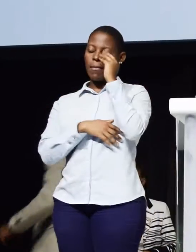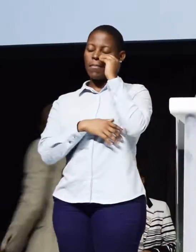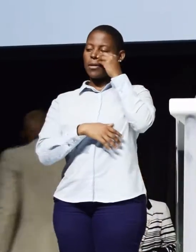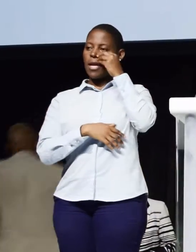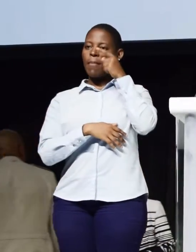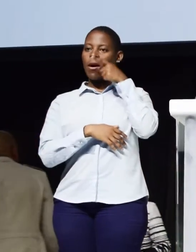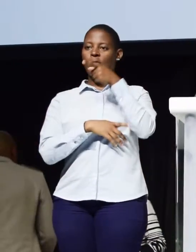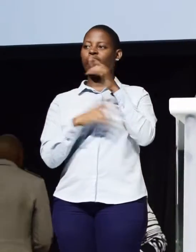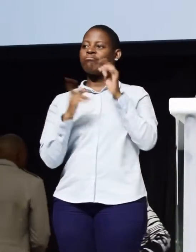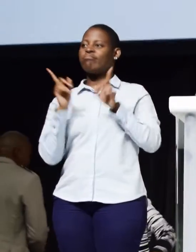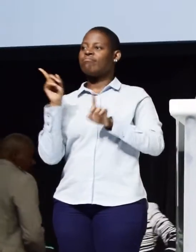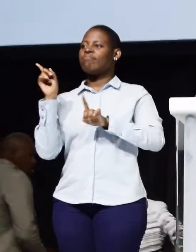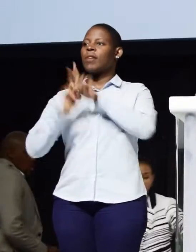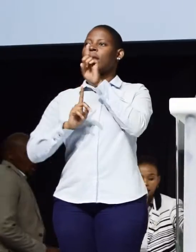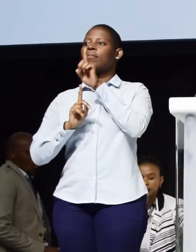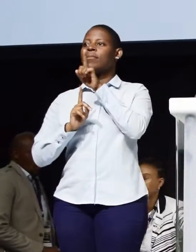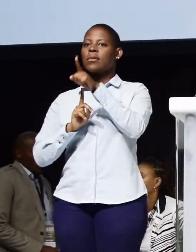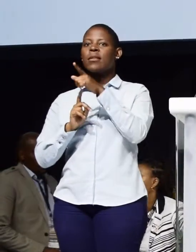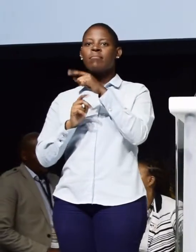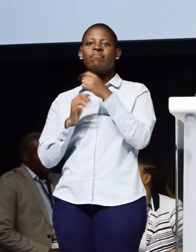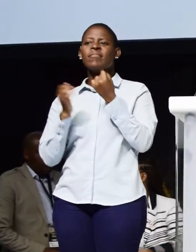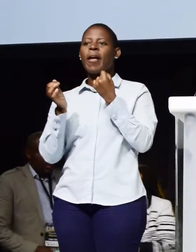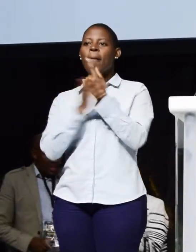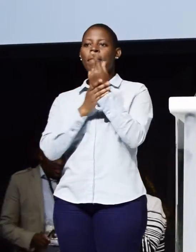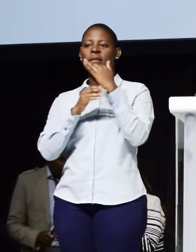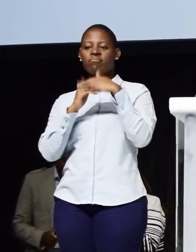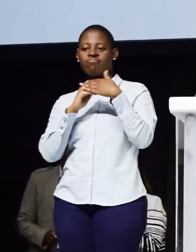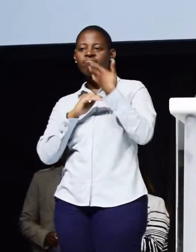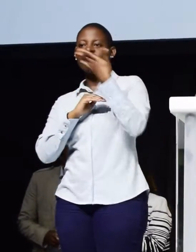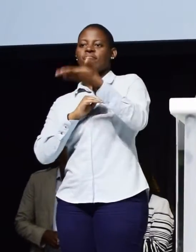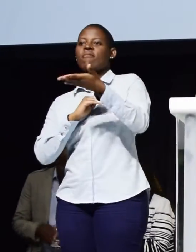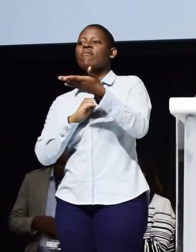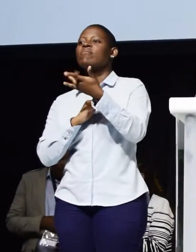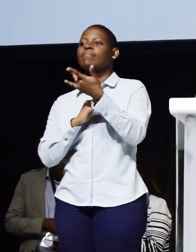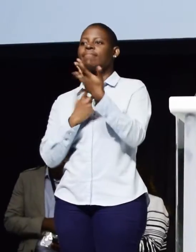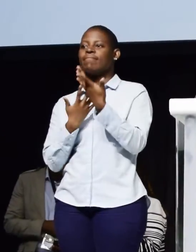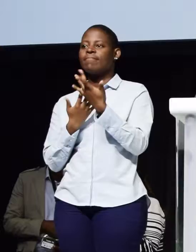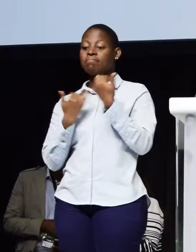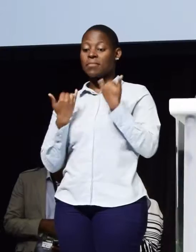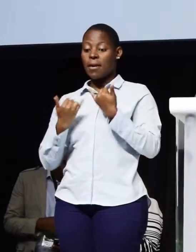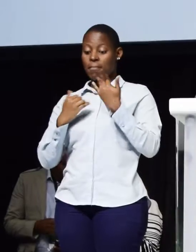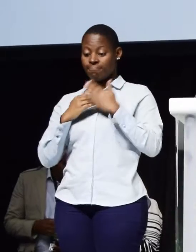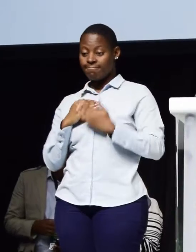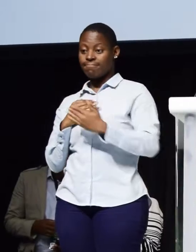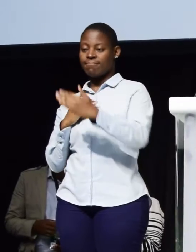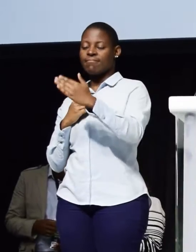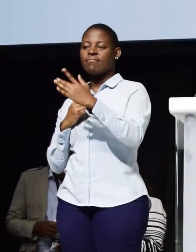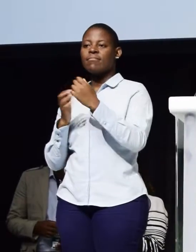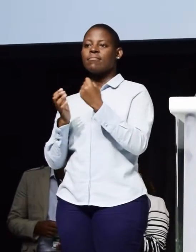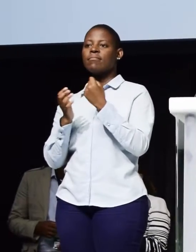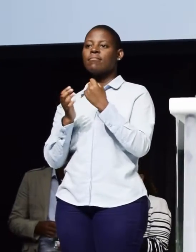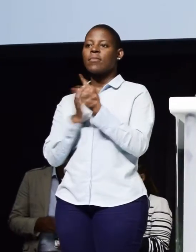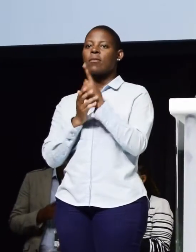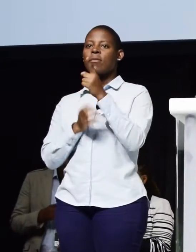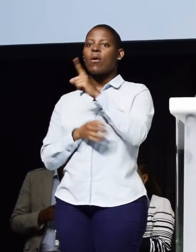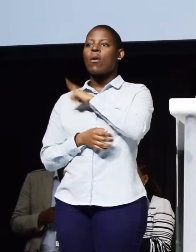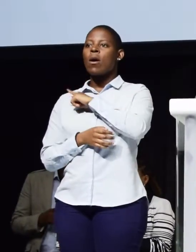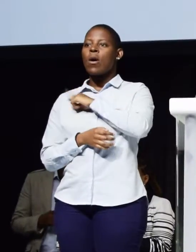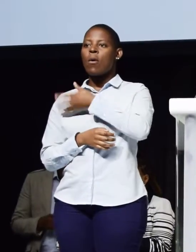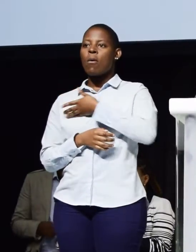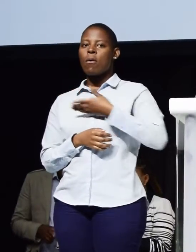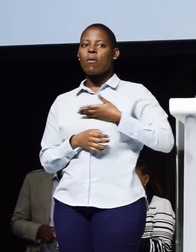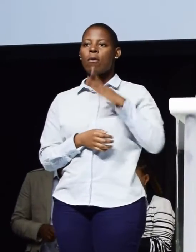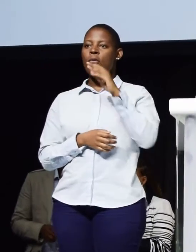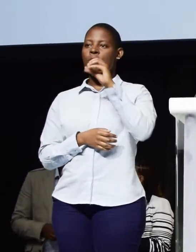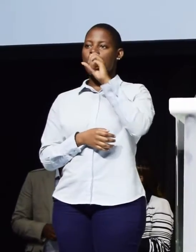Now, what happens next? What happens next is because Human Roses is